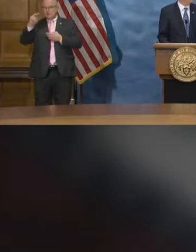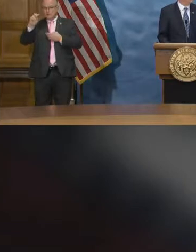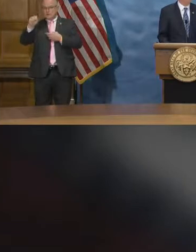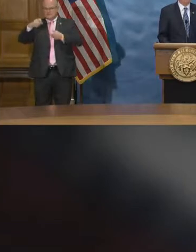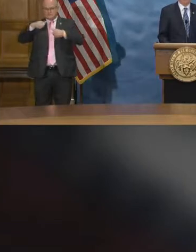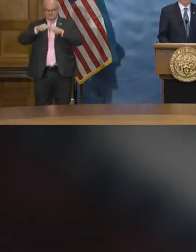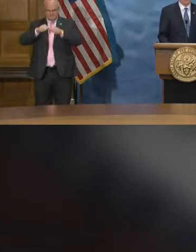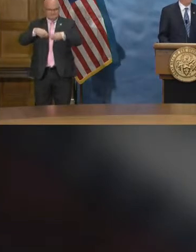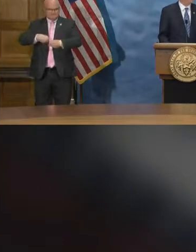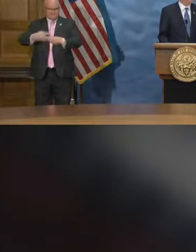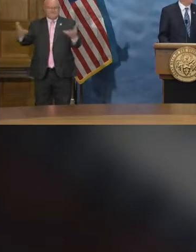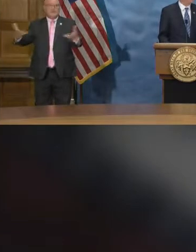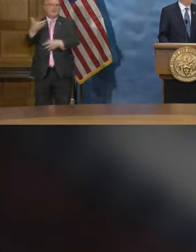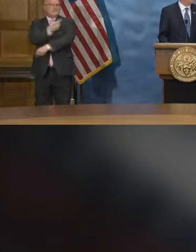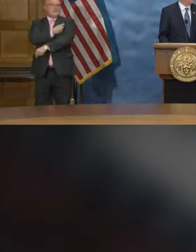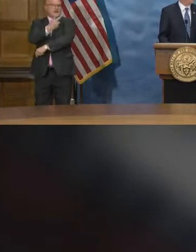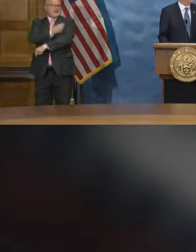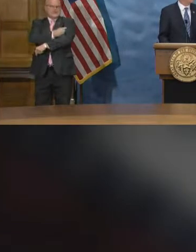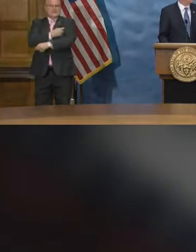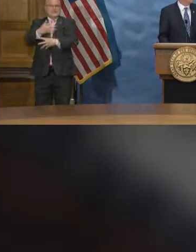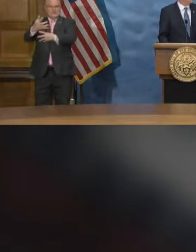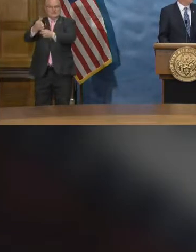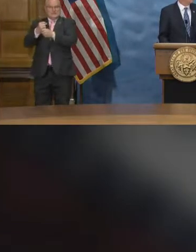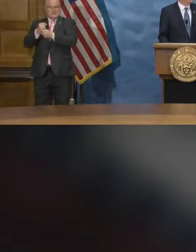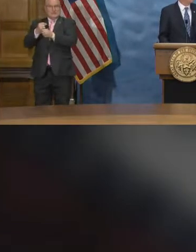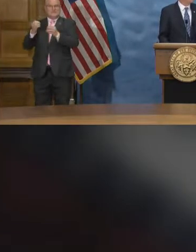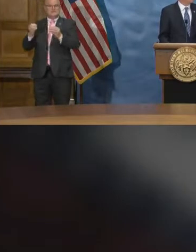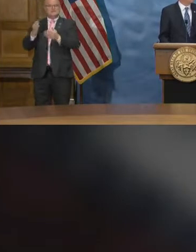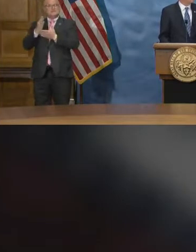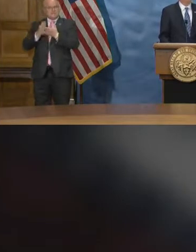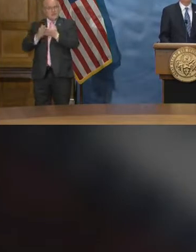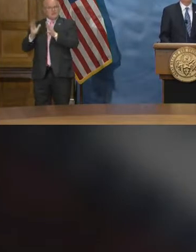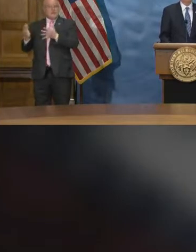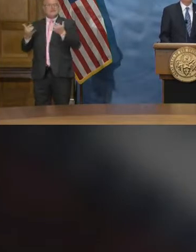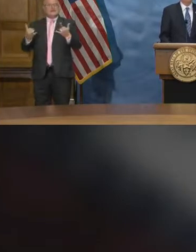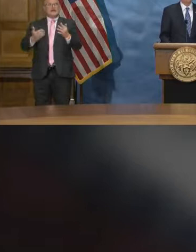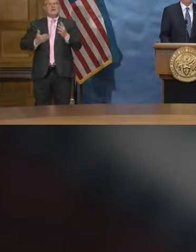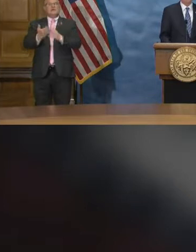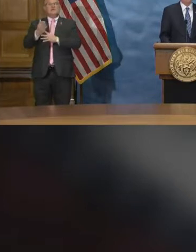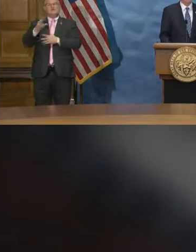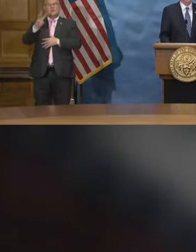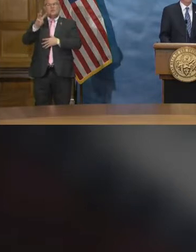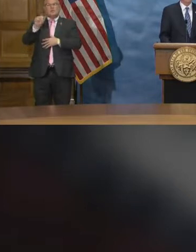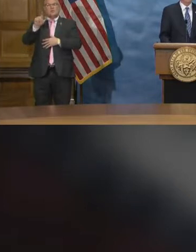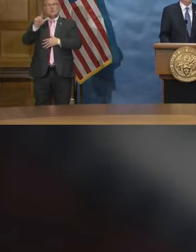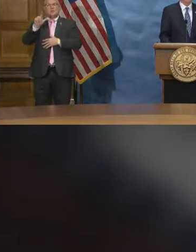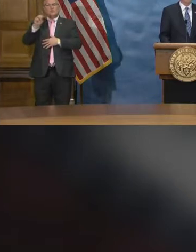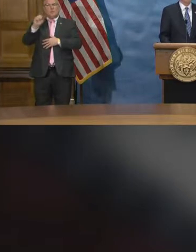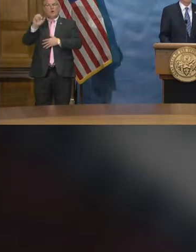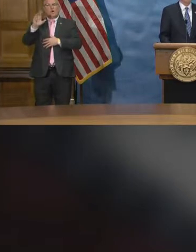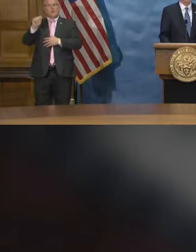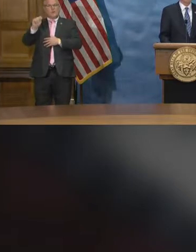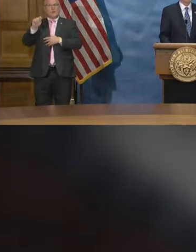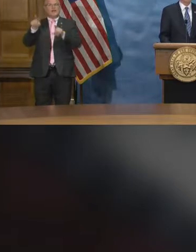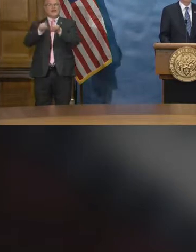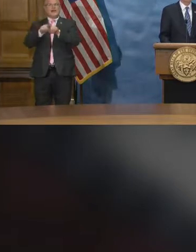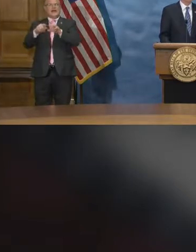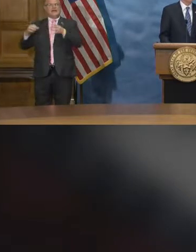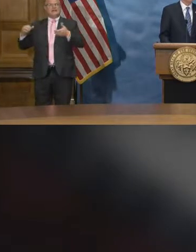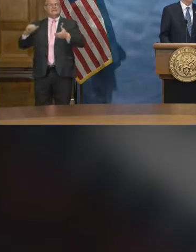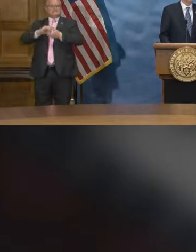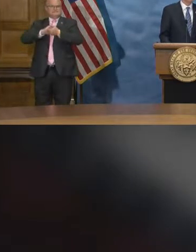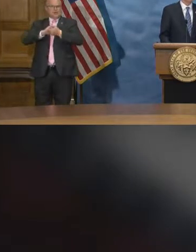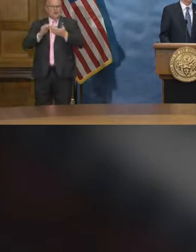out their vaccines they receive some primarily now through Walmart as the federal partner.